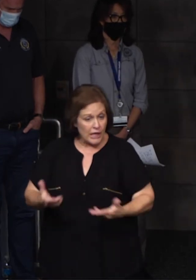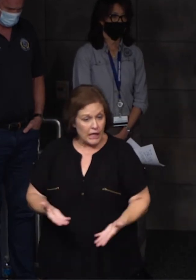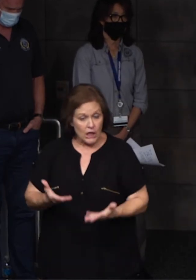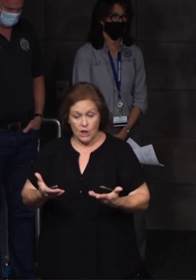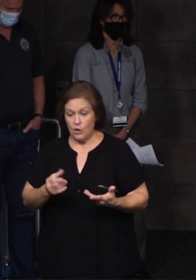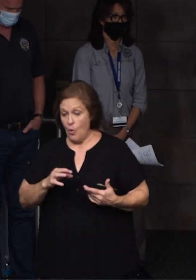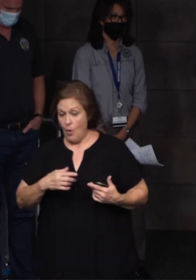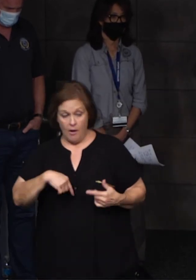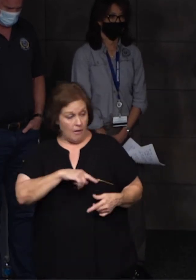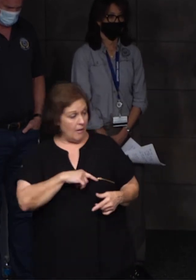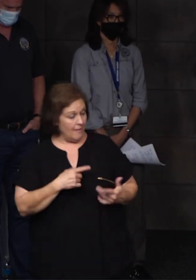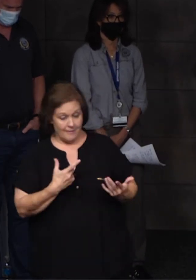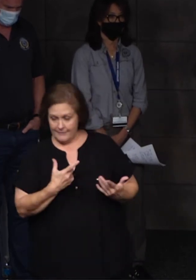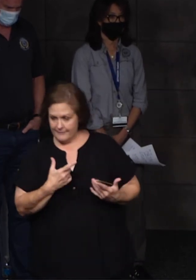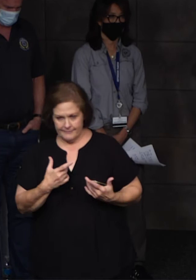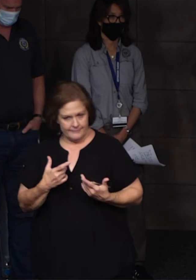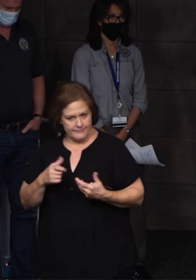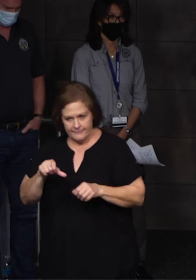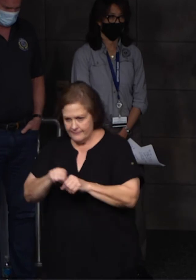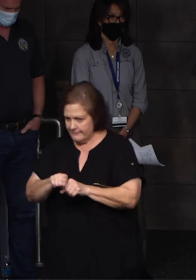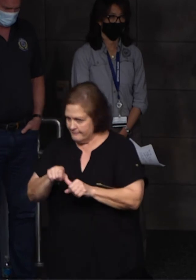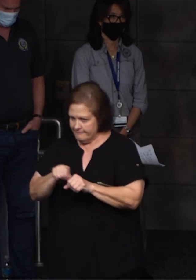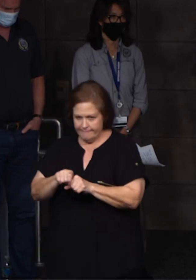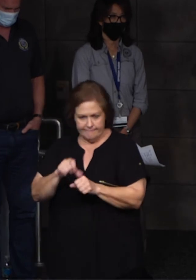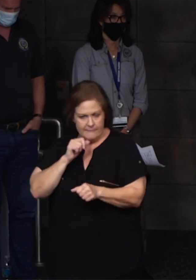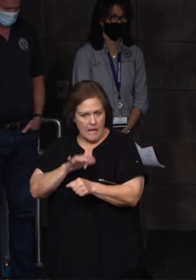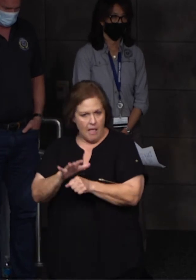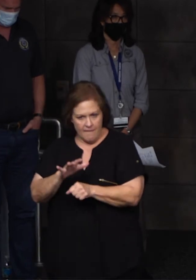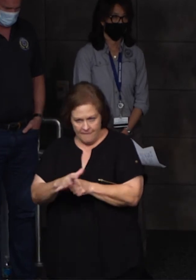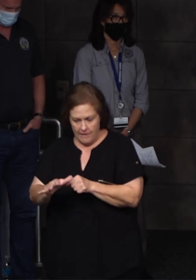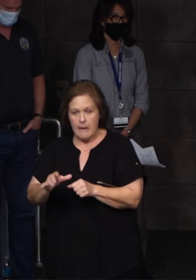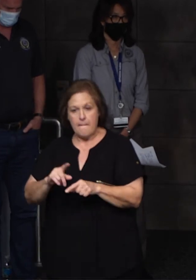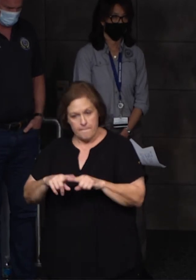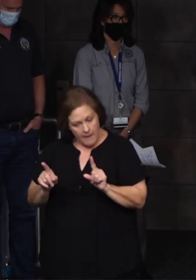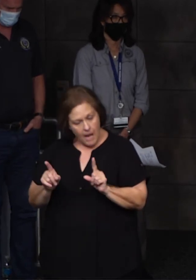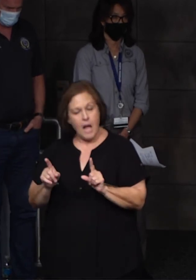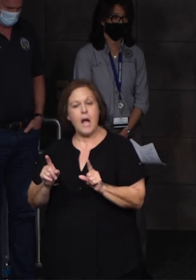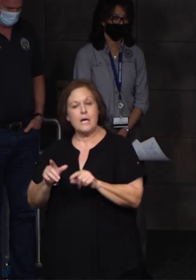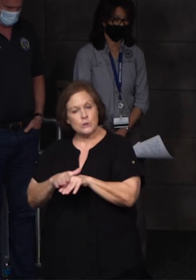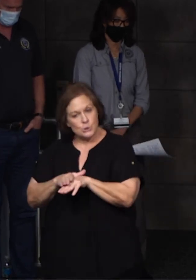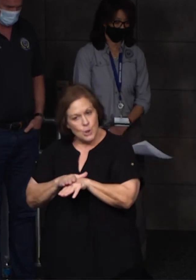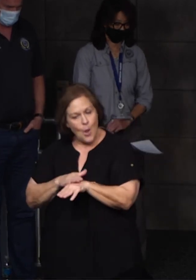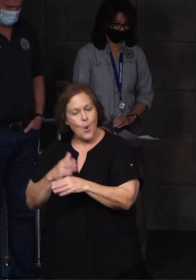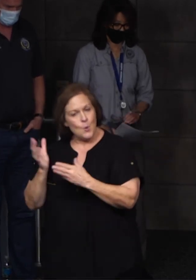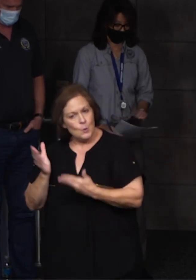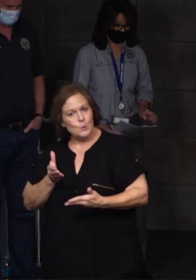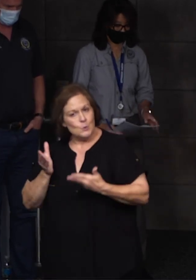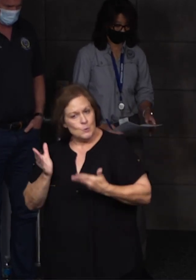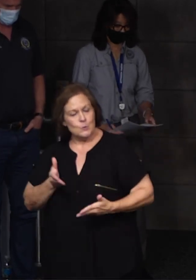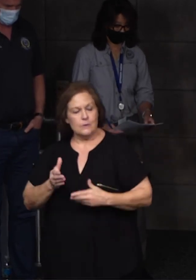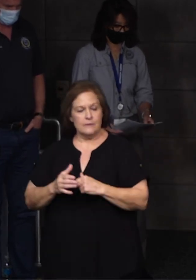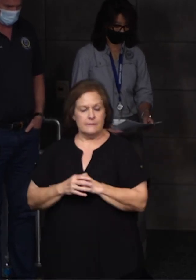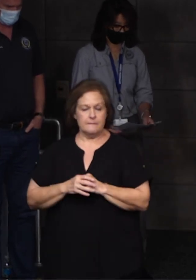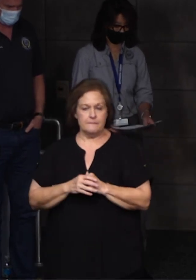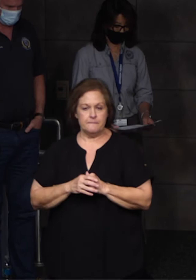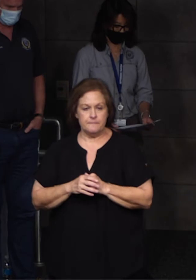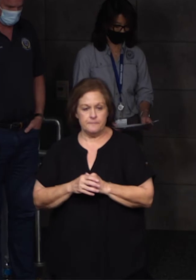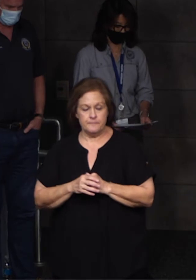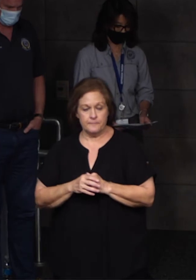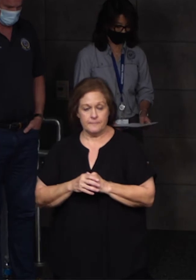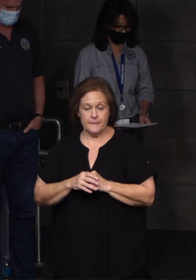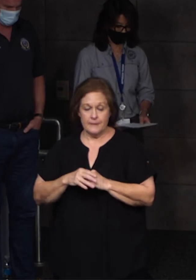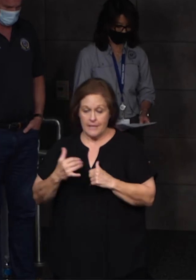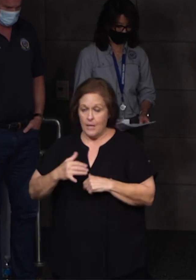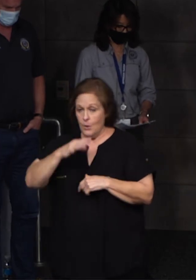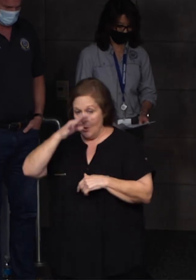our own. Fuel is a hot commodity. It's sporadic, but it's becoming available slowly but surely. The sweltering